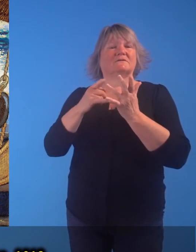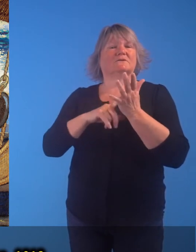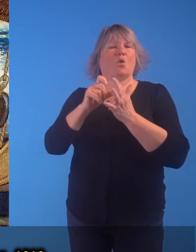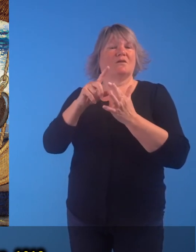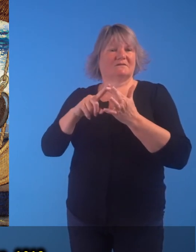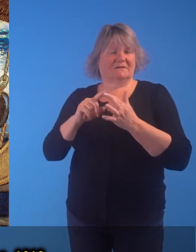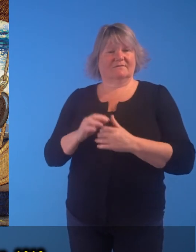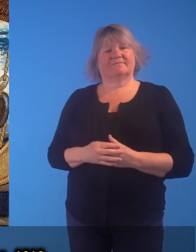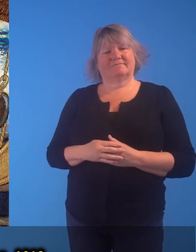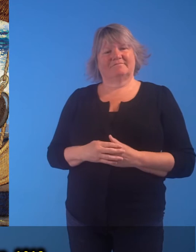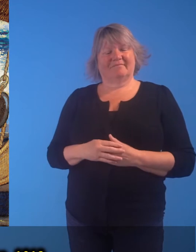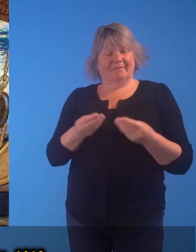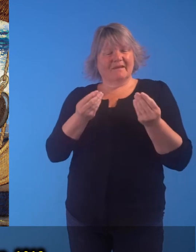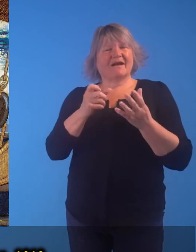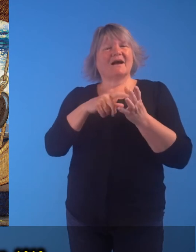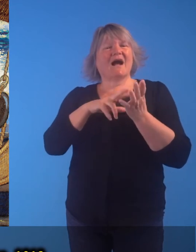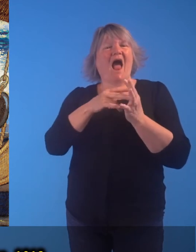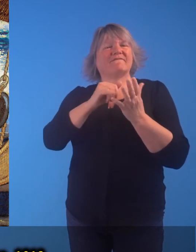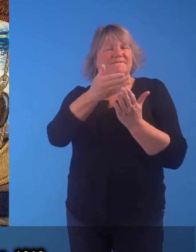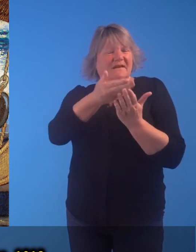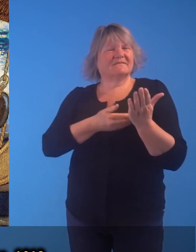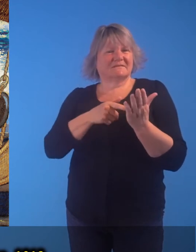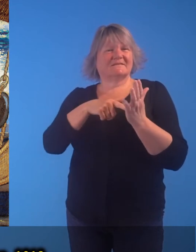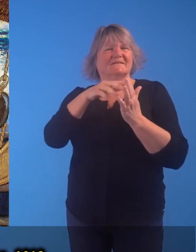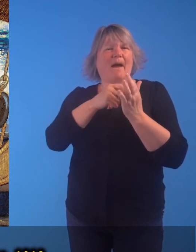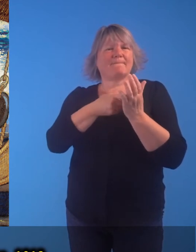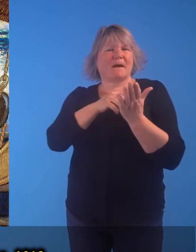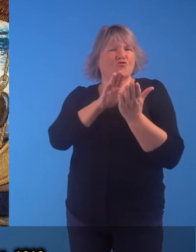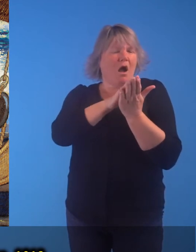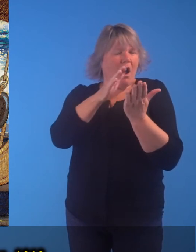and Isolde, Tempura on canvas, 1912.